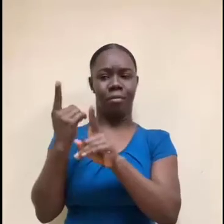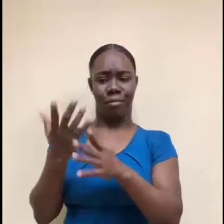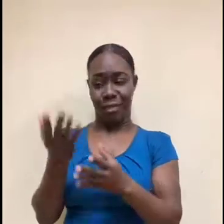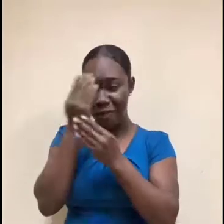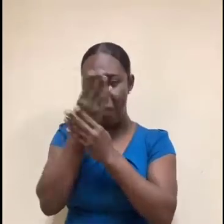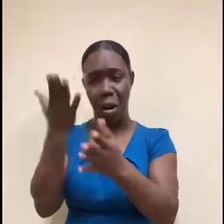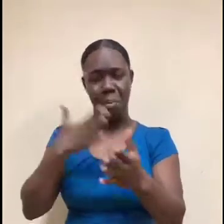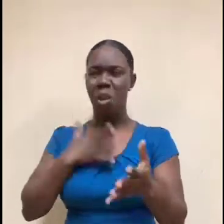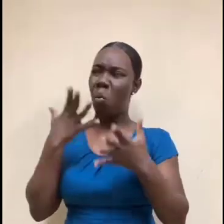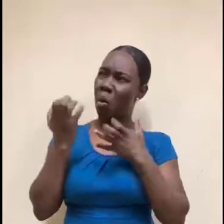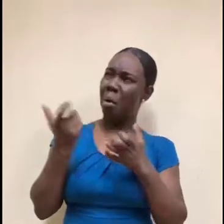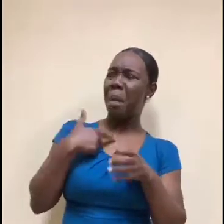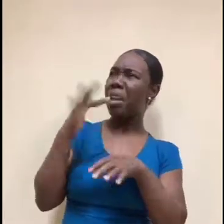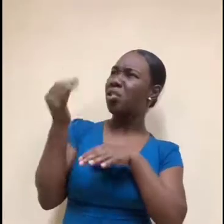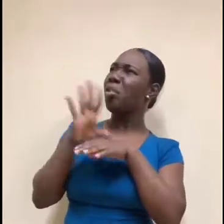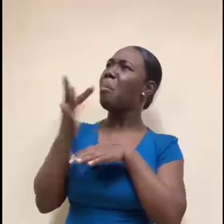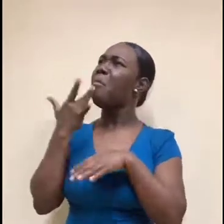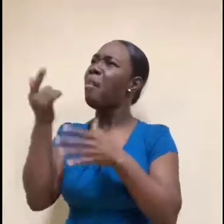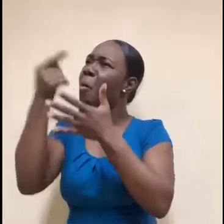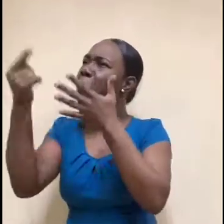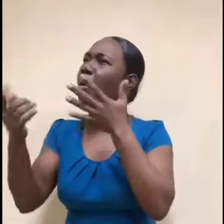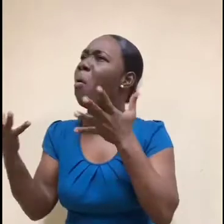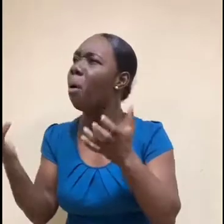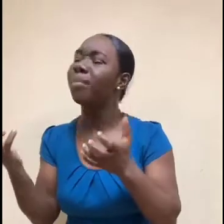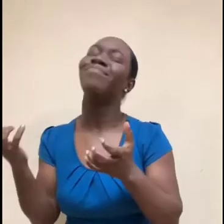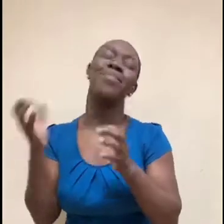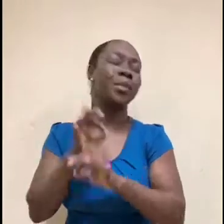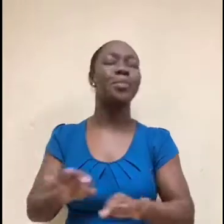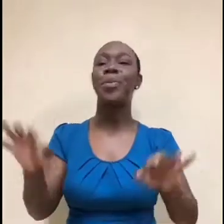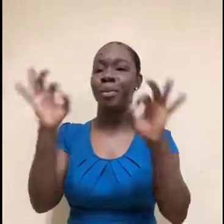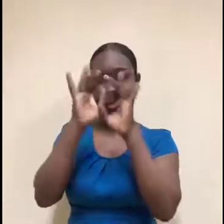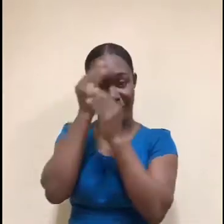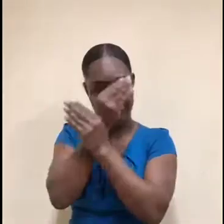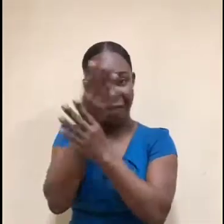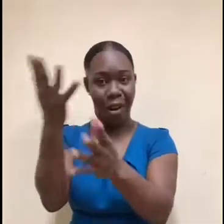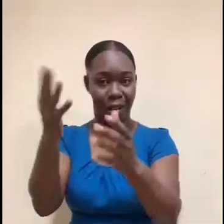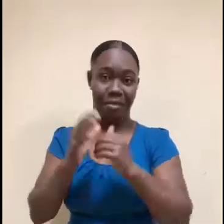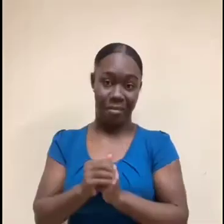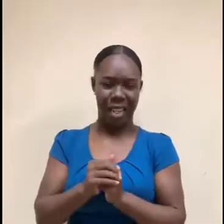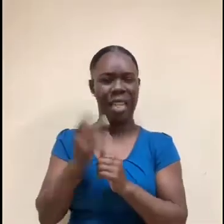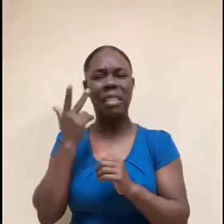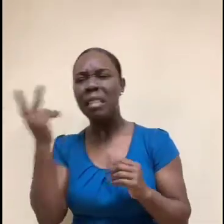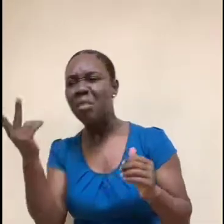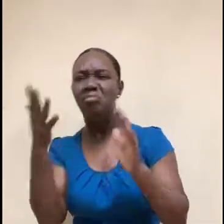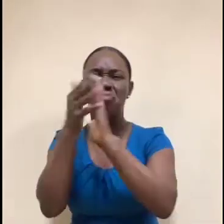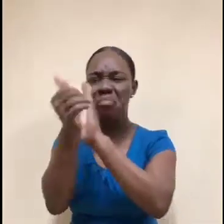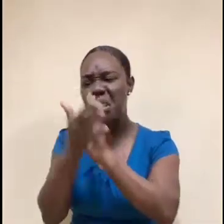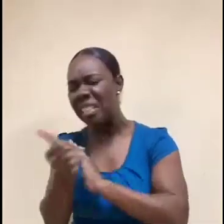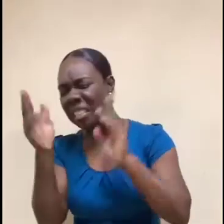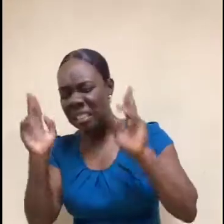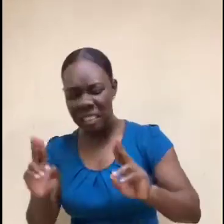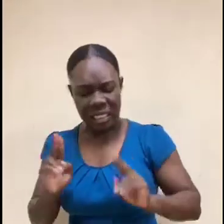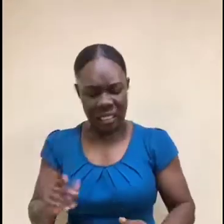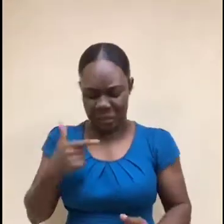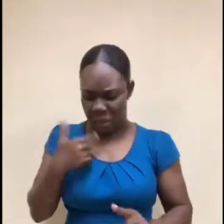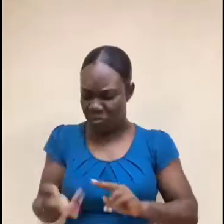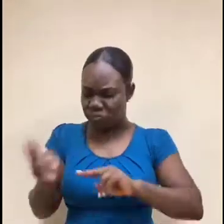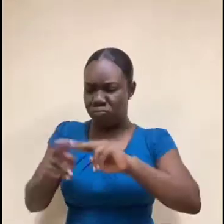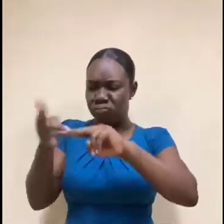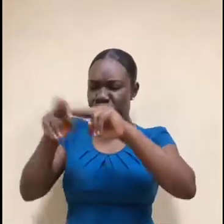as jobs. And number three, actually put in the work and get the skillset and build up your portfolio a little bit where people feel comfortable